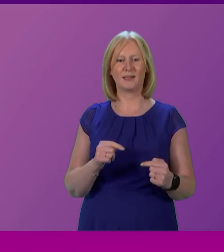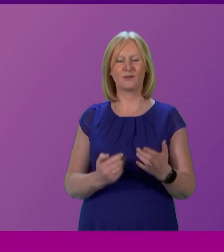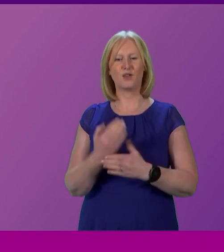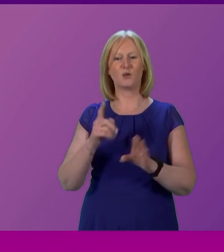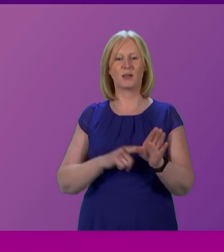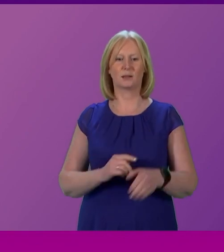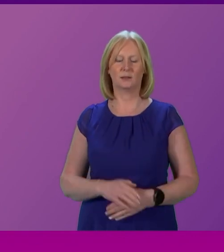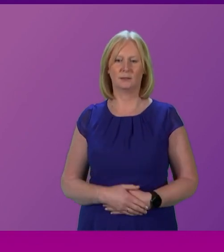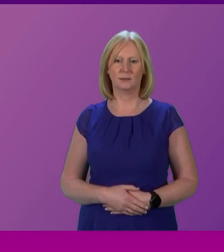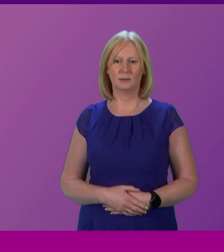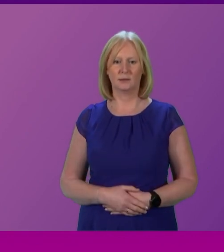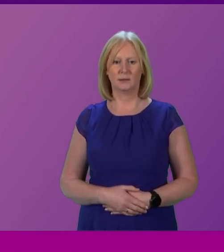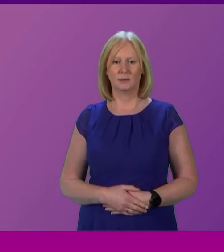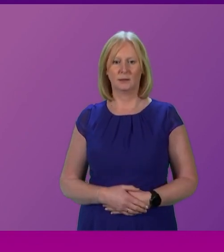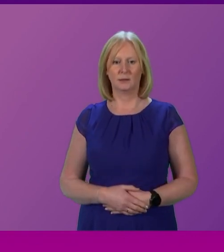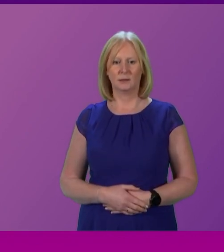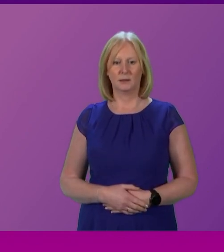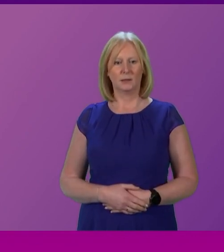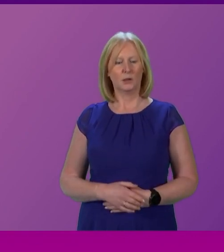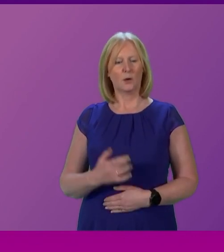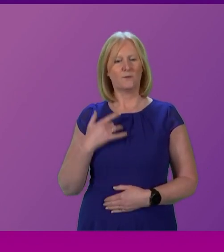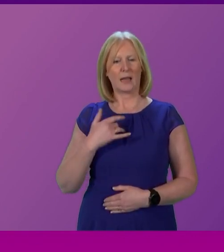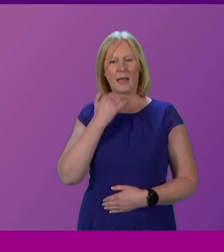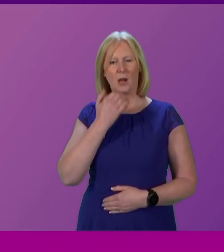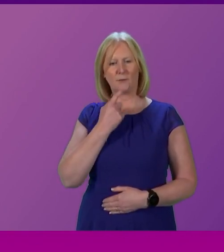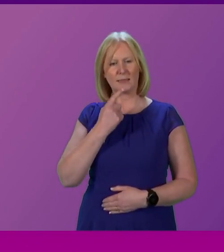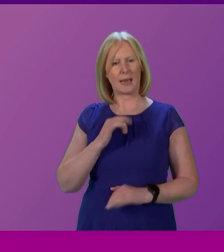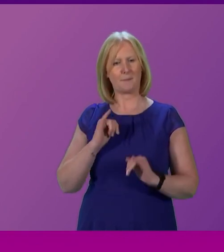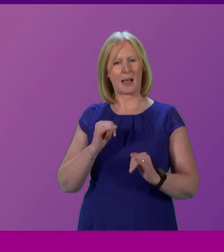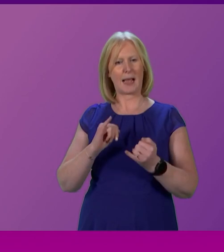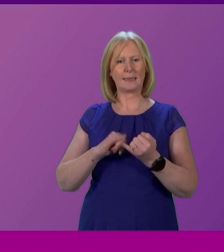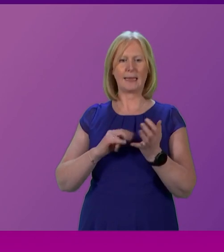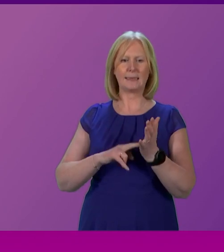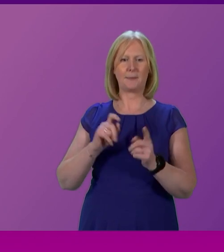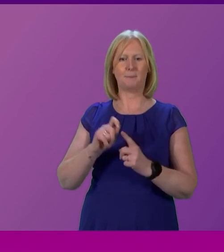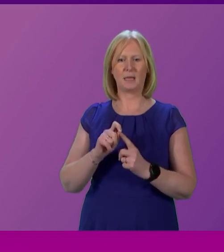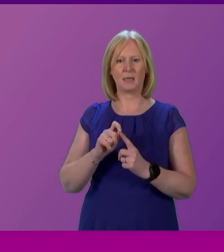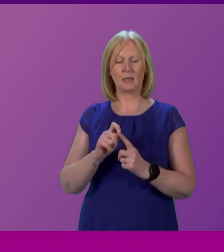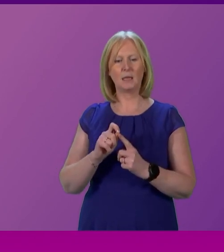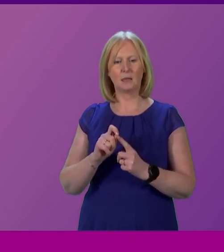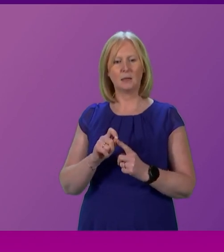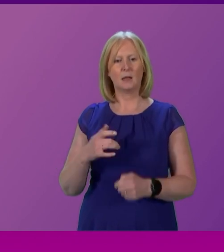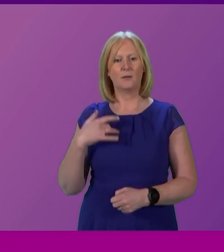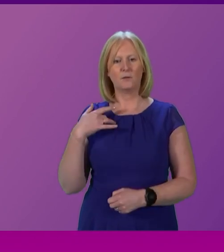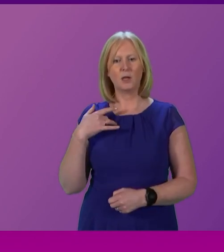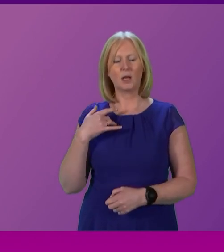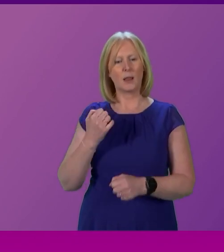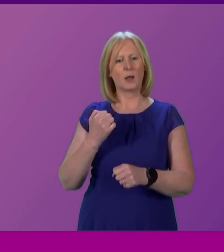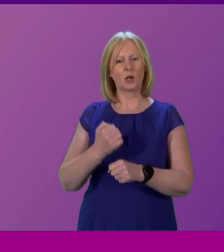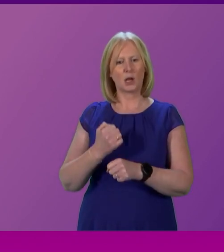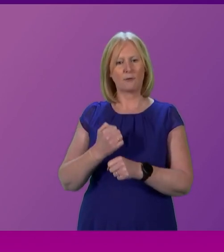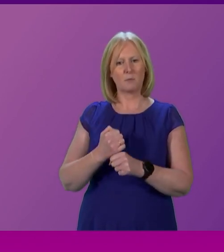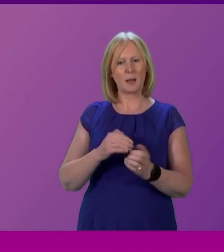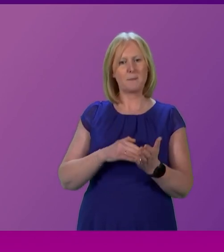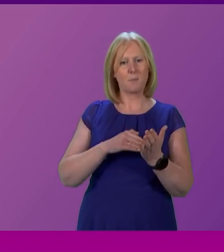begin by saying that I don't think it's enough to say bad SNP. I think charitably at the heart of the government motion is a